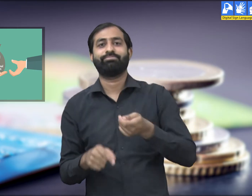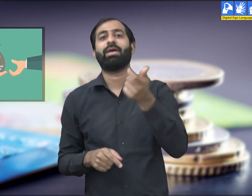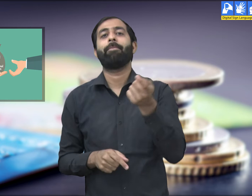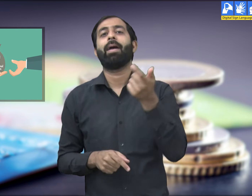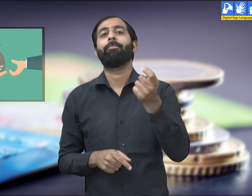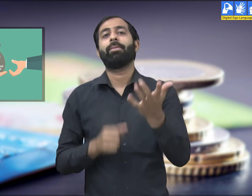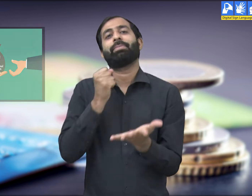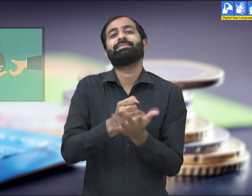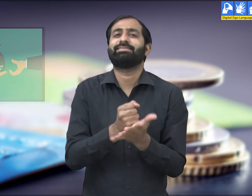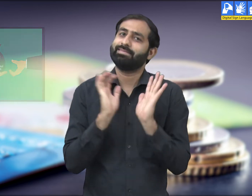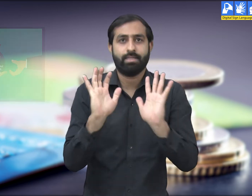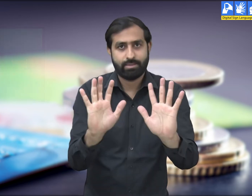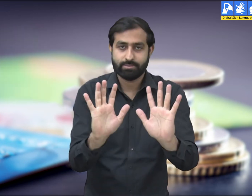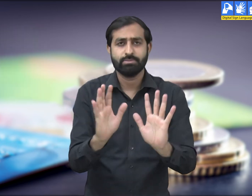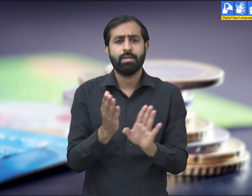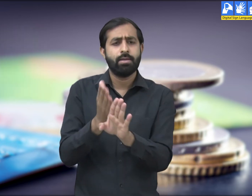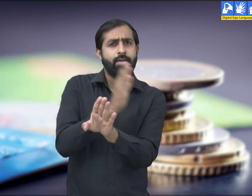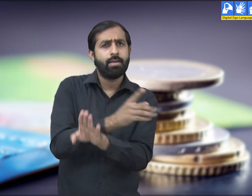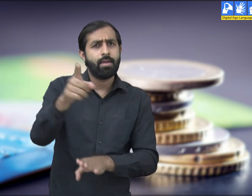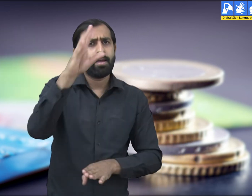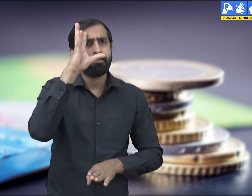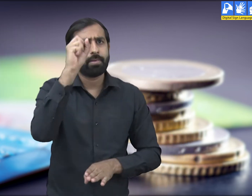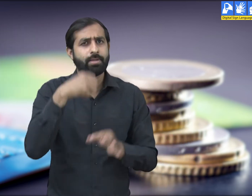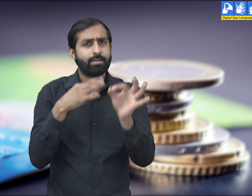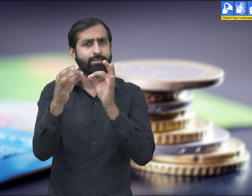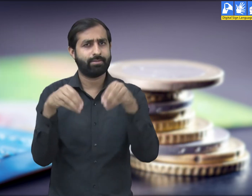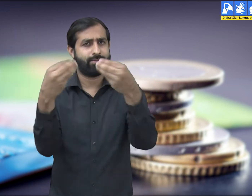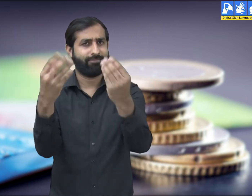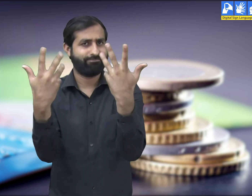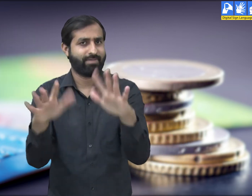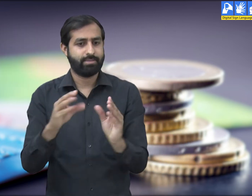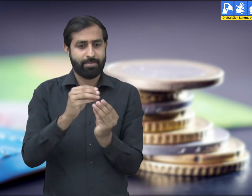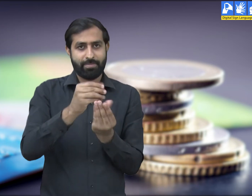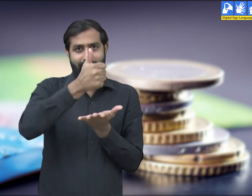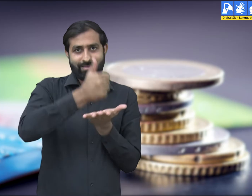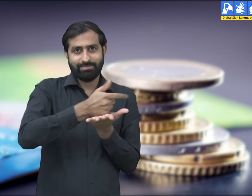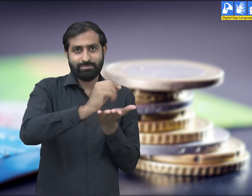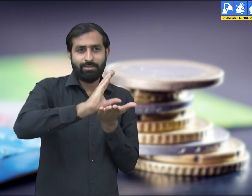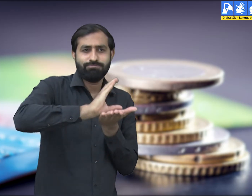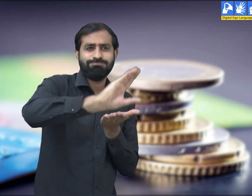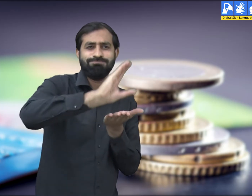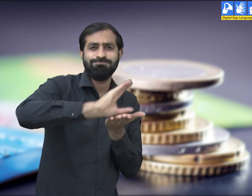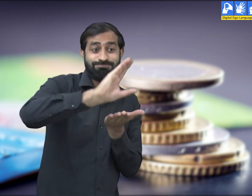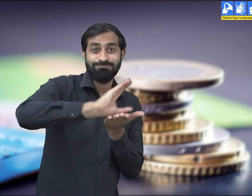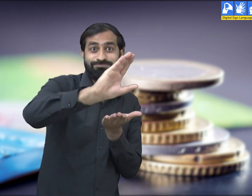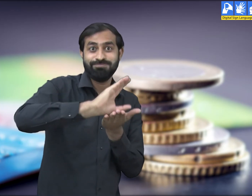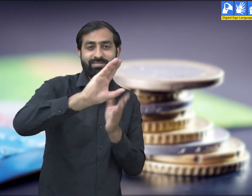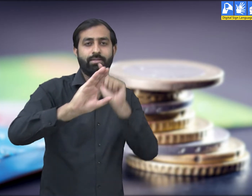some interest that has been agreed with the bank. You remember we discussed that saving with a bank earns